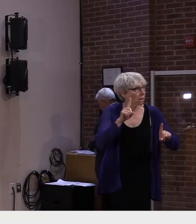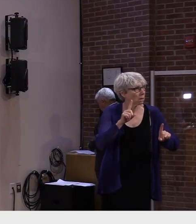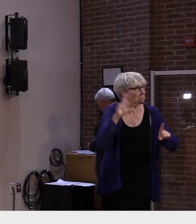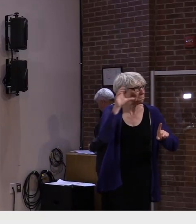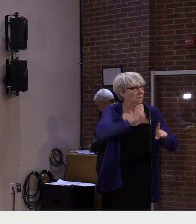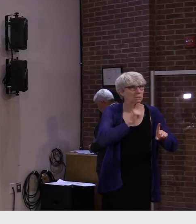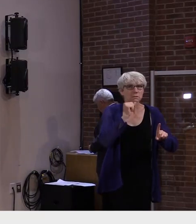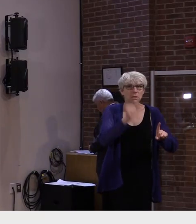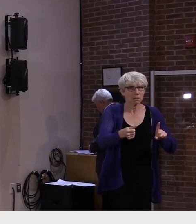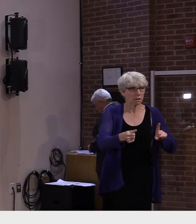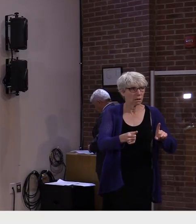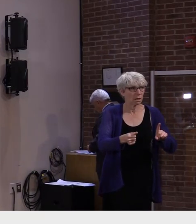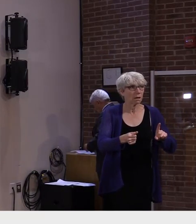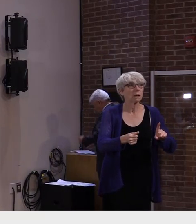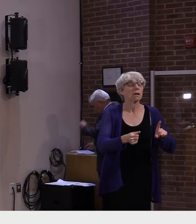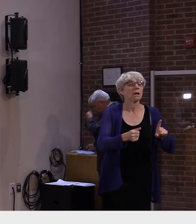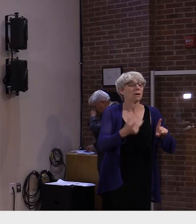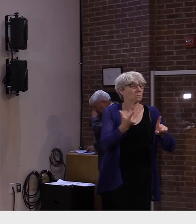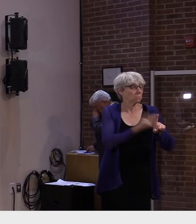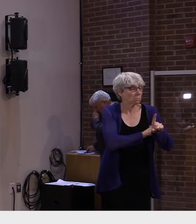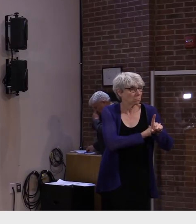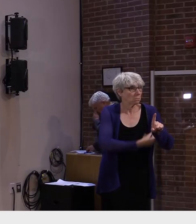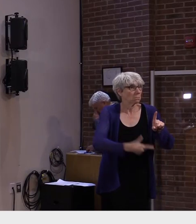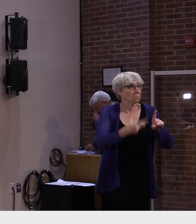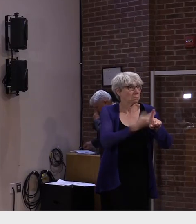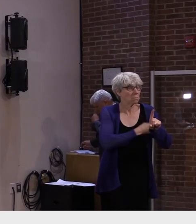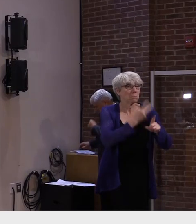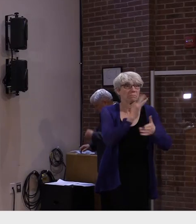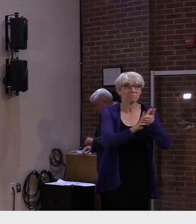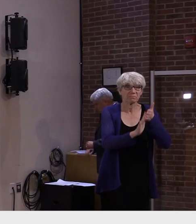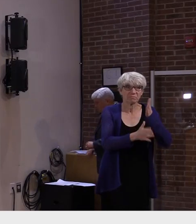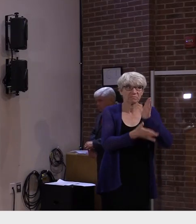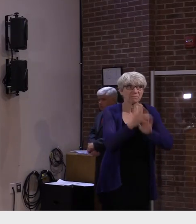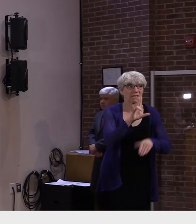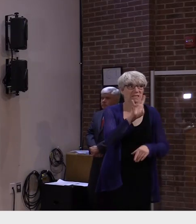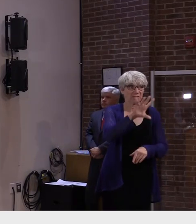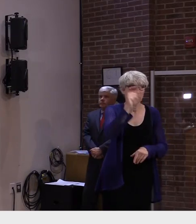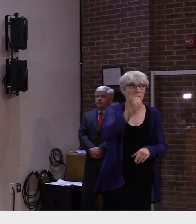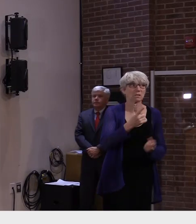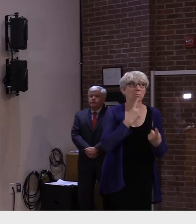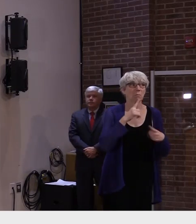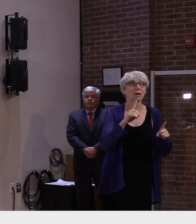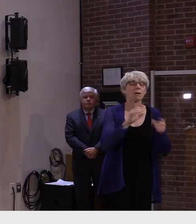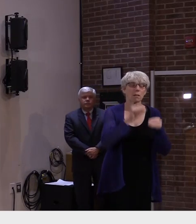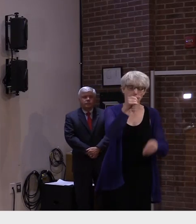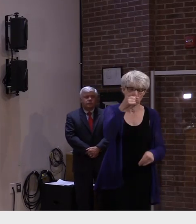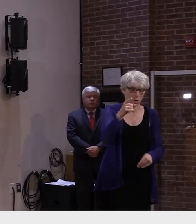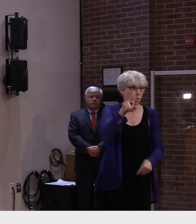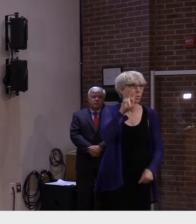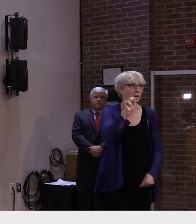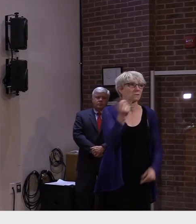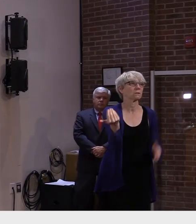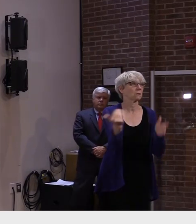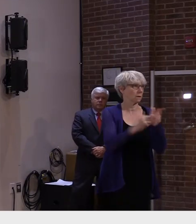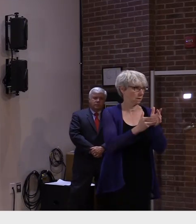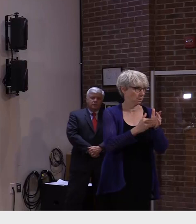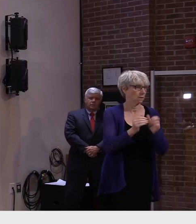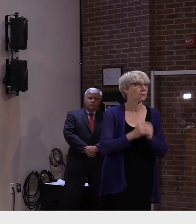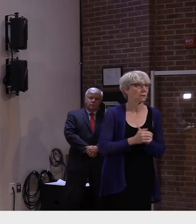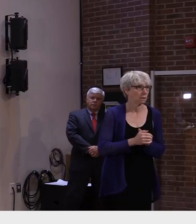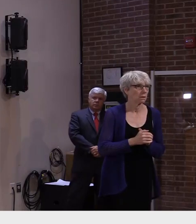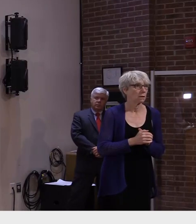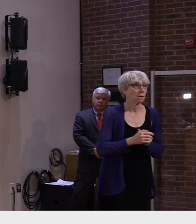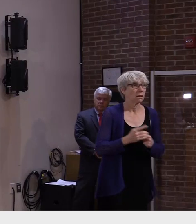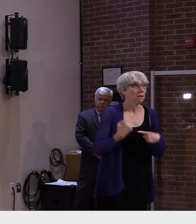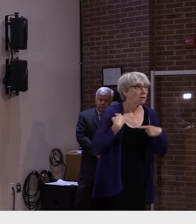now exceeding 75 percent also a first in the nation ranking we've learned a great deal about